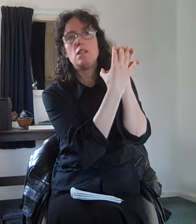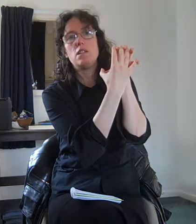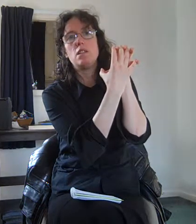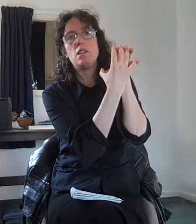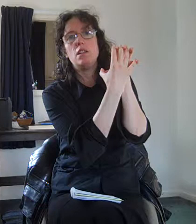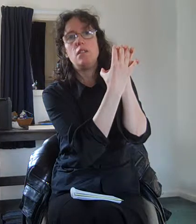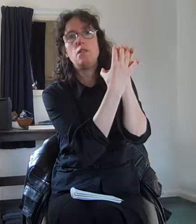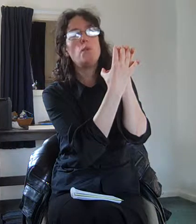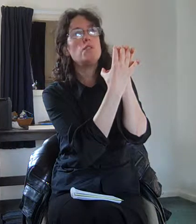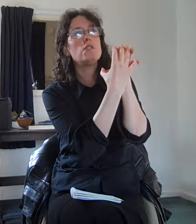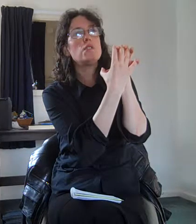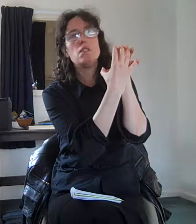if you want to